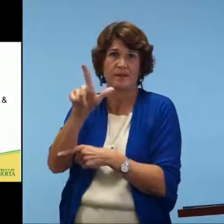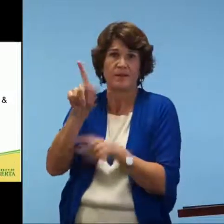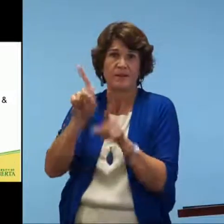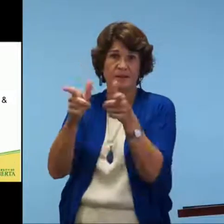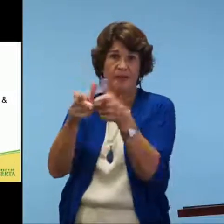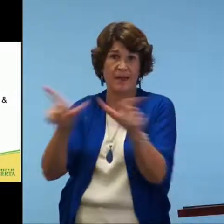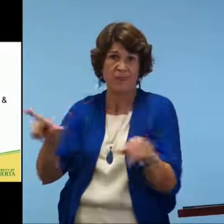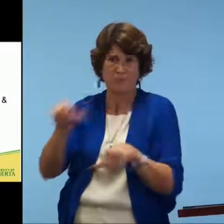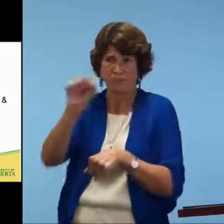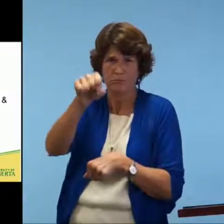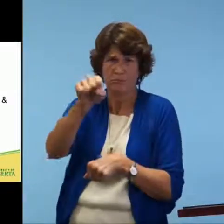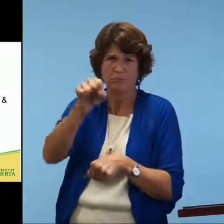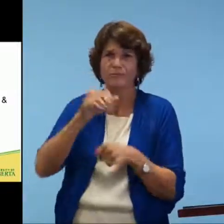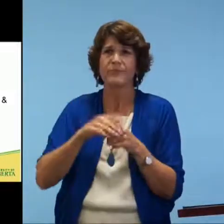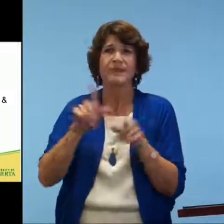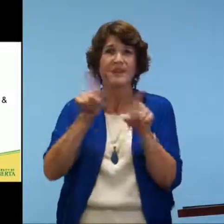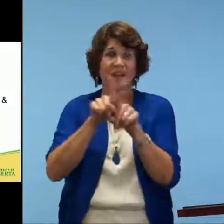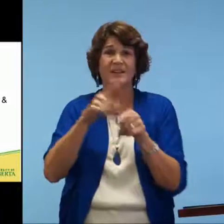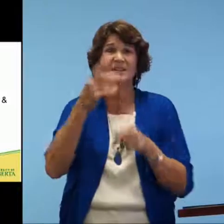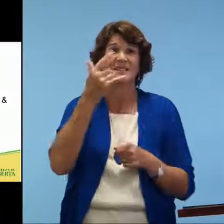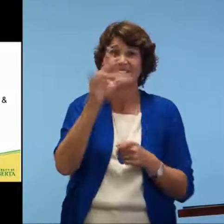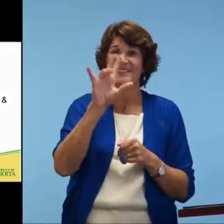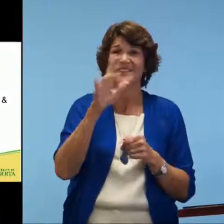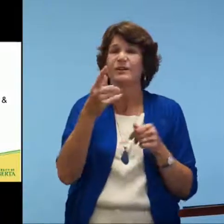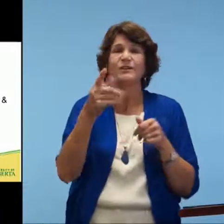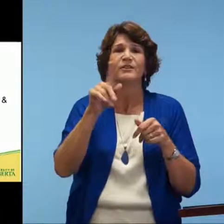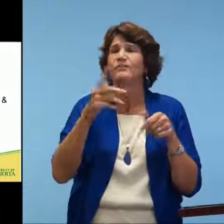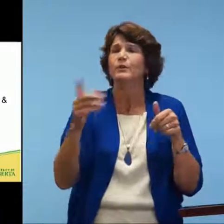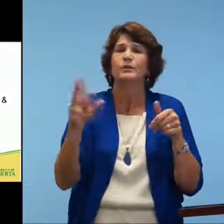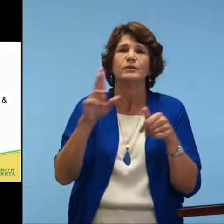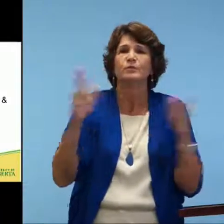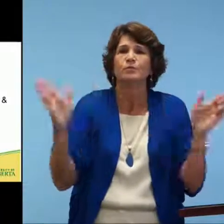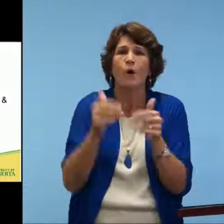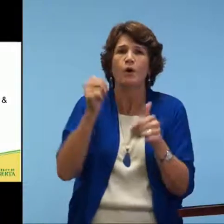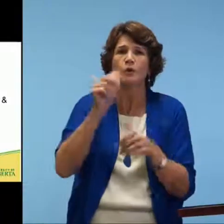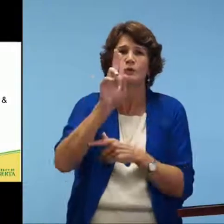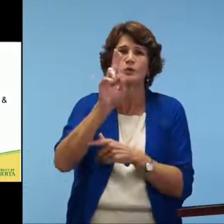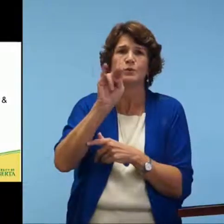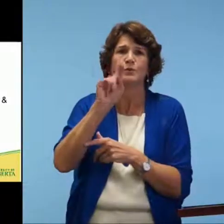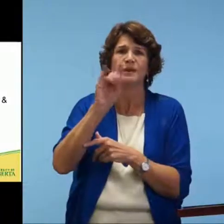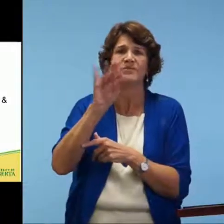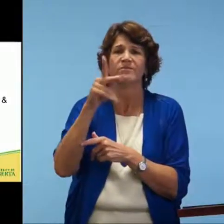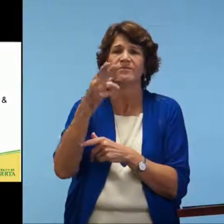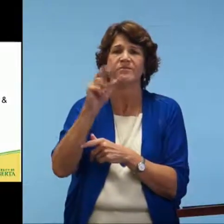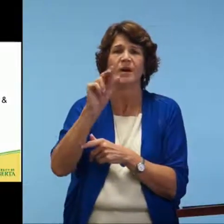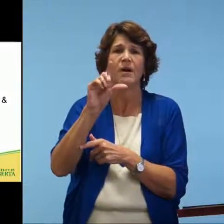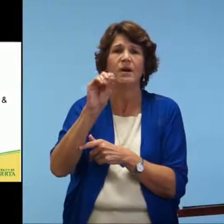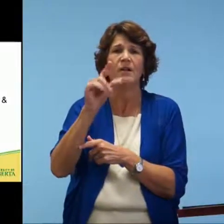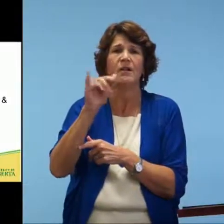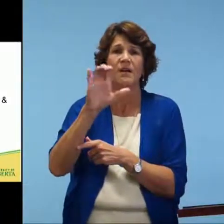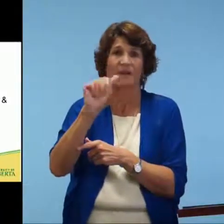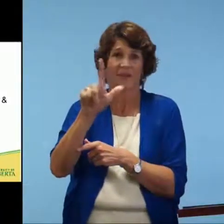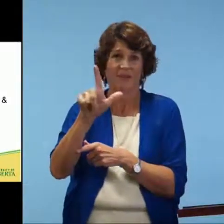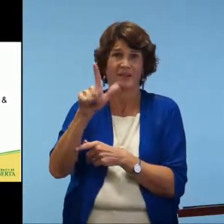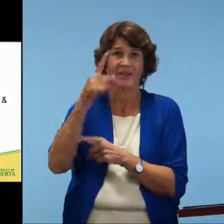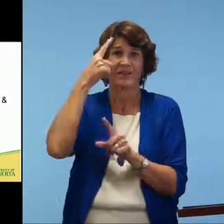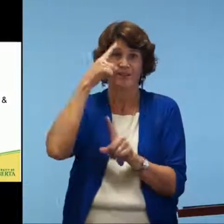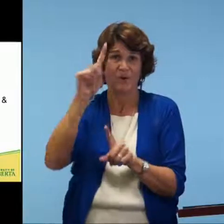about ASL as a language. I mean, is stuff out there for sure. Again, so the smallest unit of